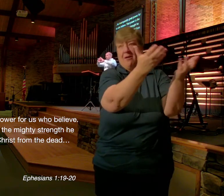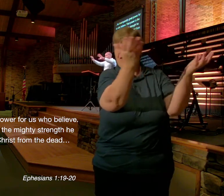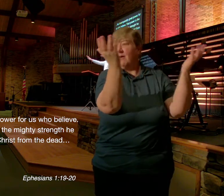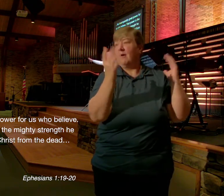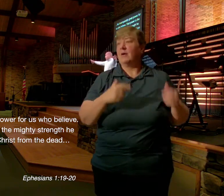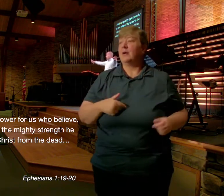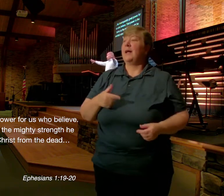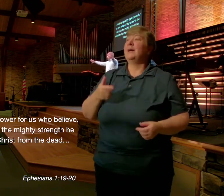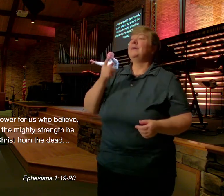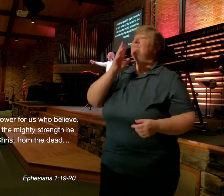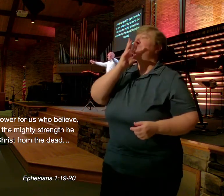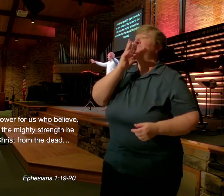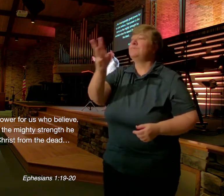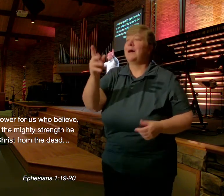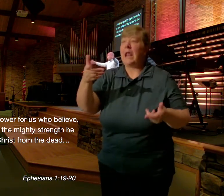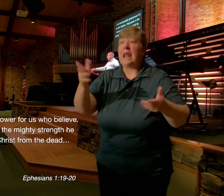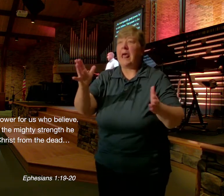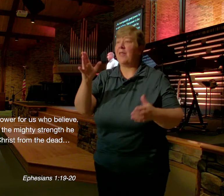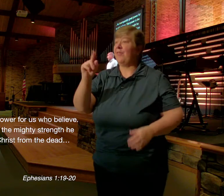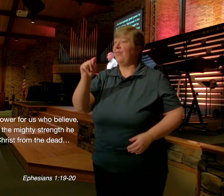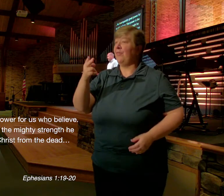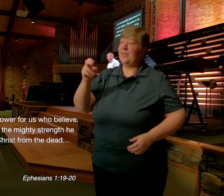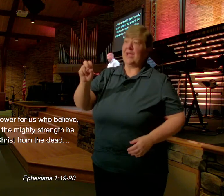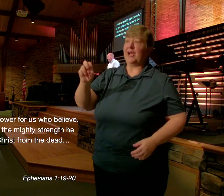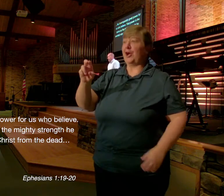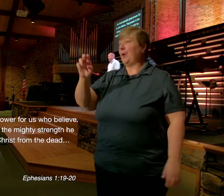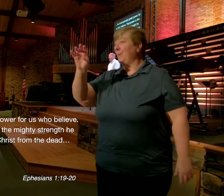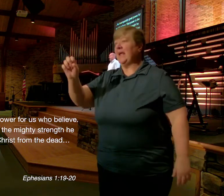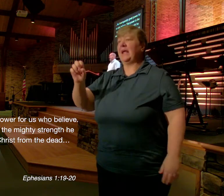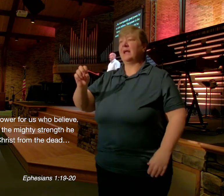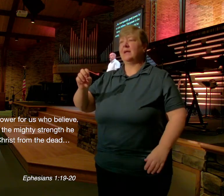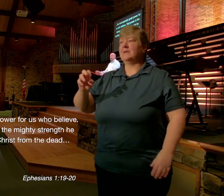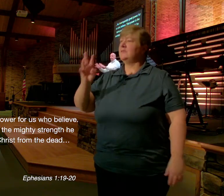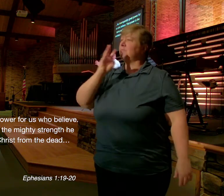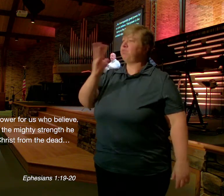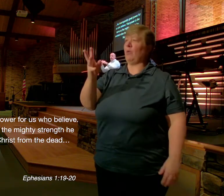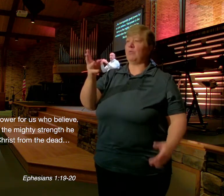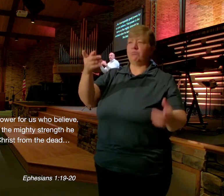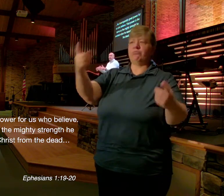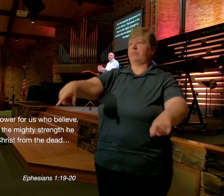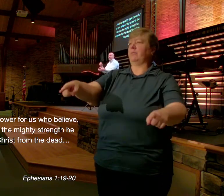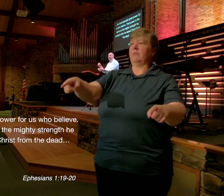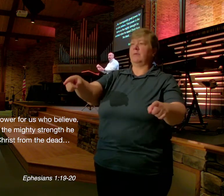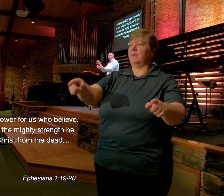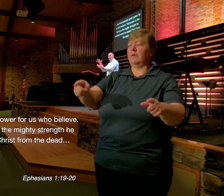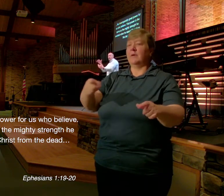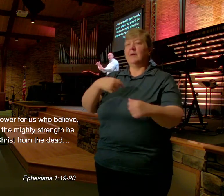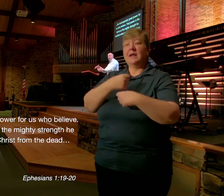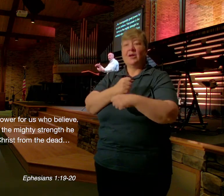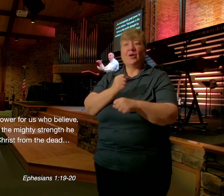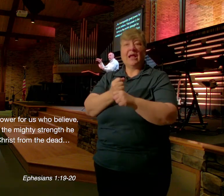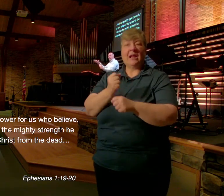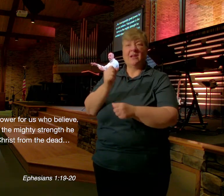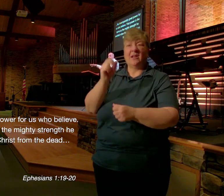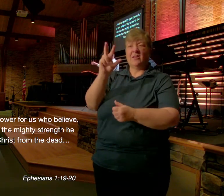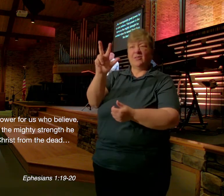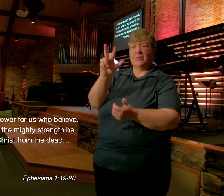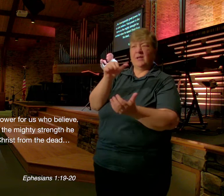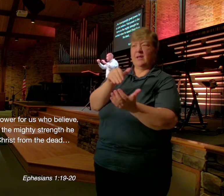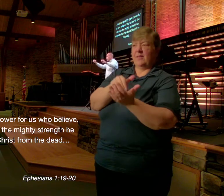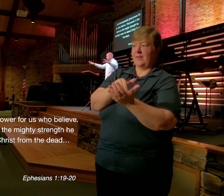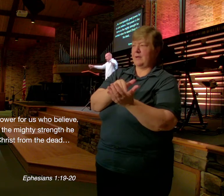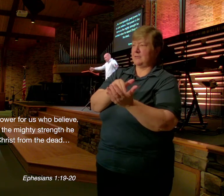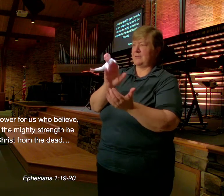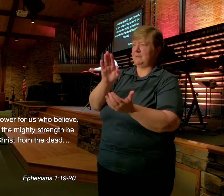Let there Be He spoke And there Was And he Creates Three thousand Billion Trillion